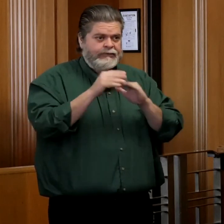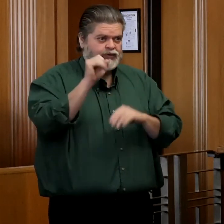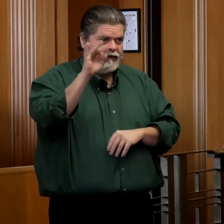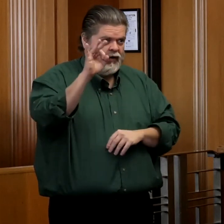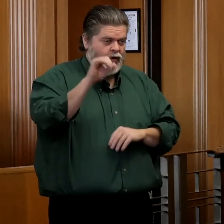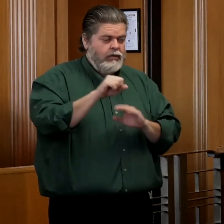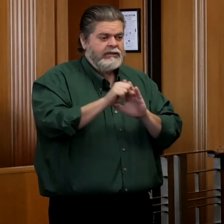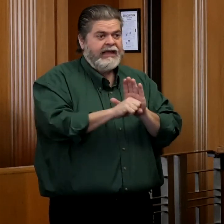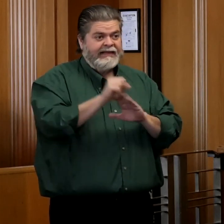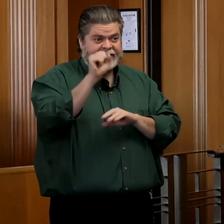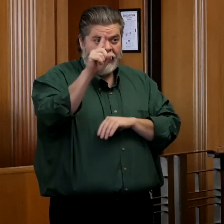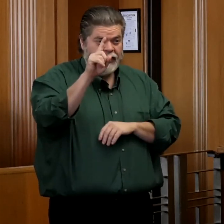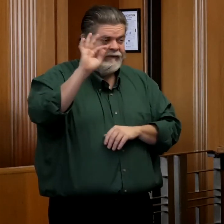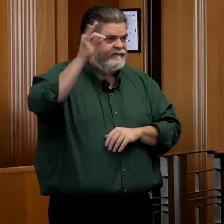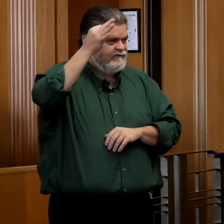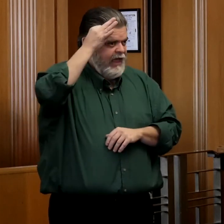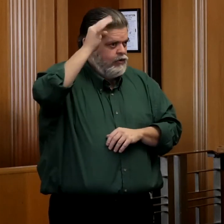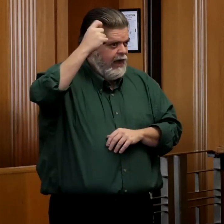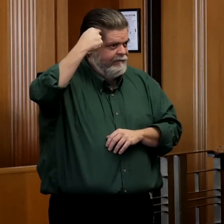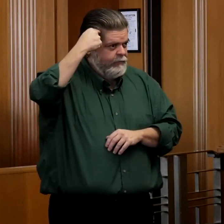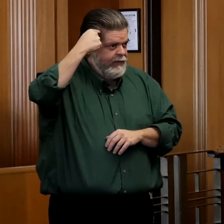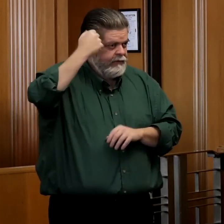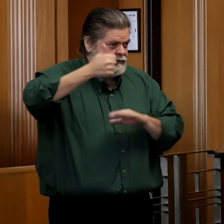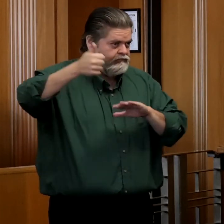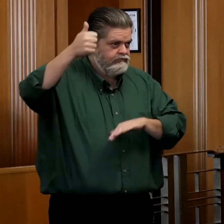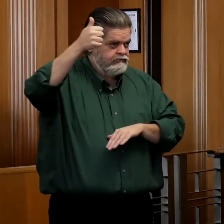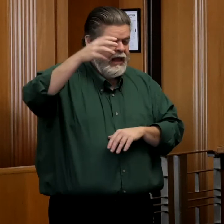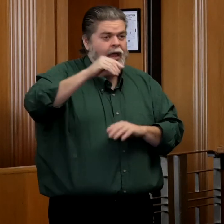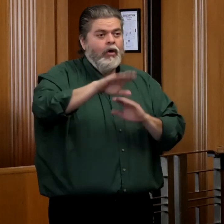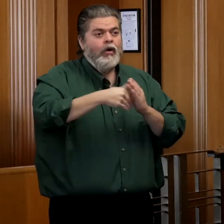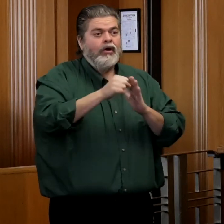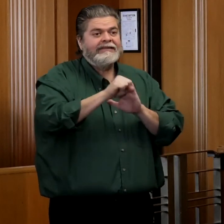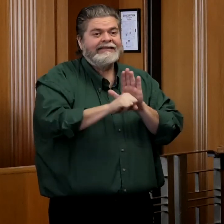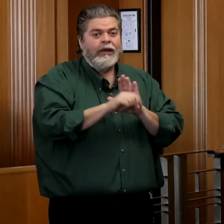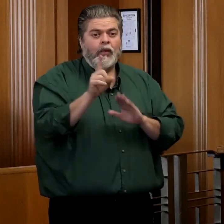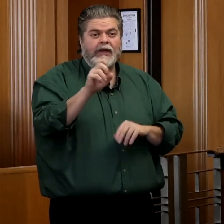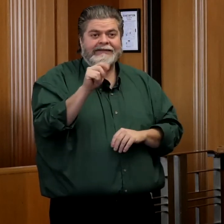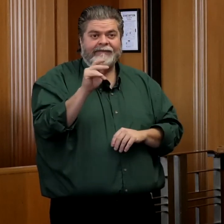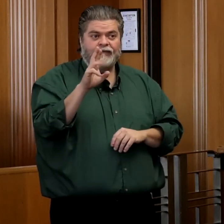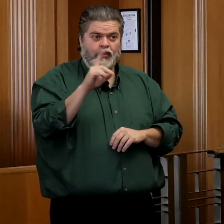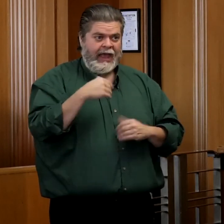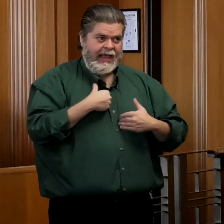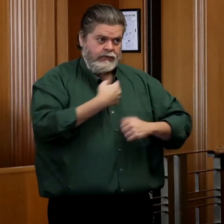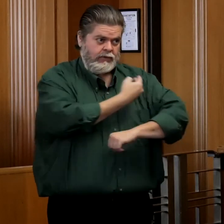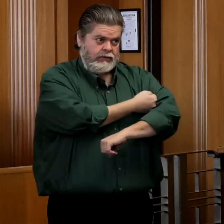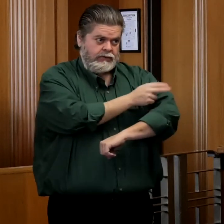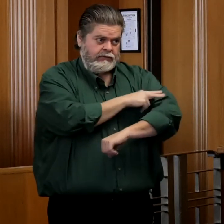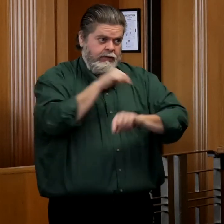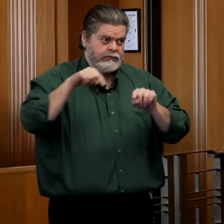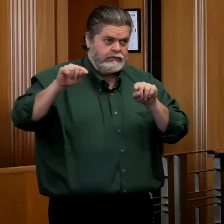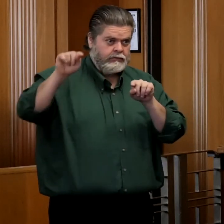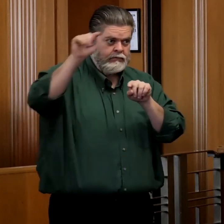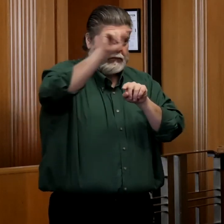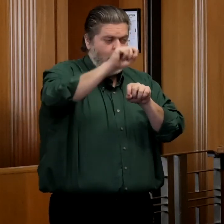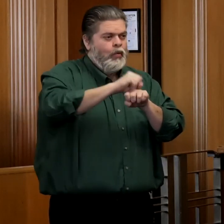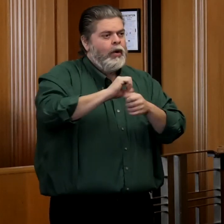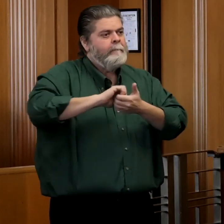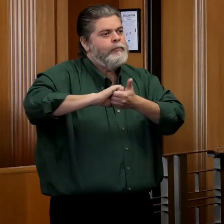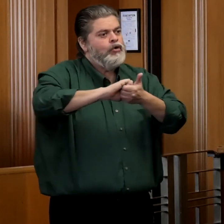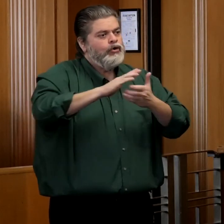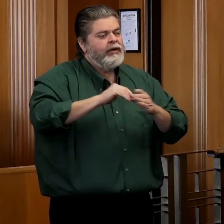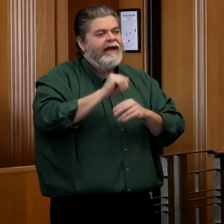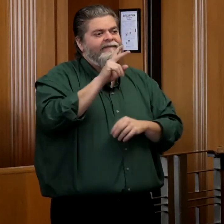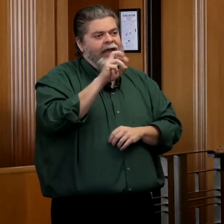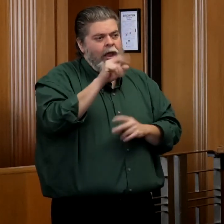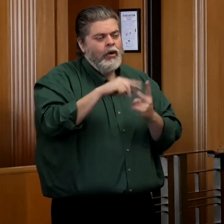the state of South Dakota, the federal government, and all the states where Sanford has a presence. And working closely with our partners at Avera